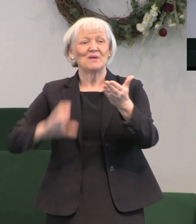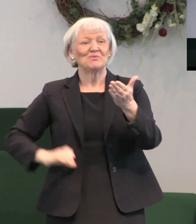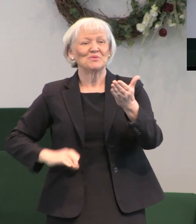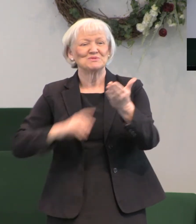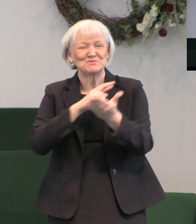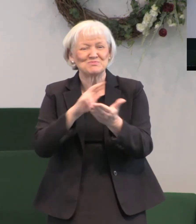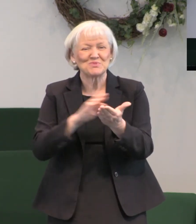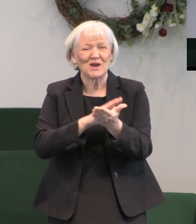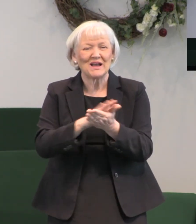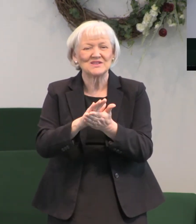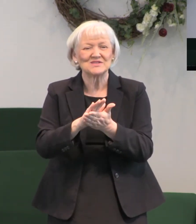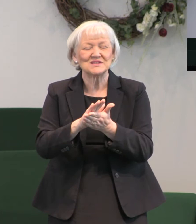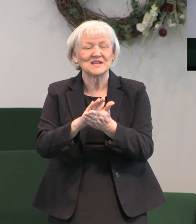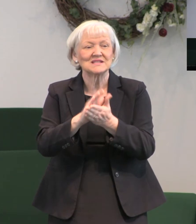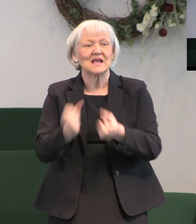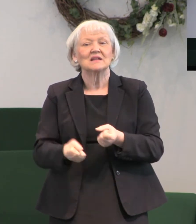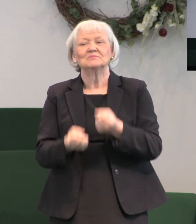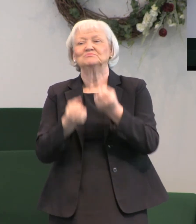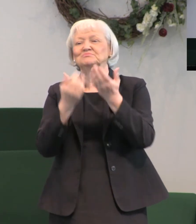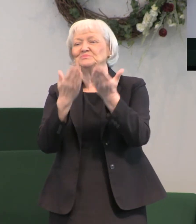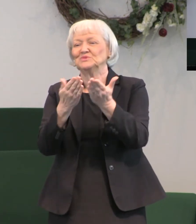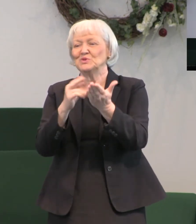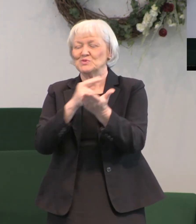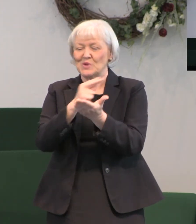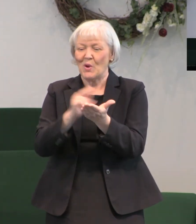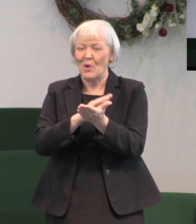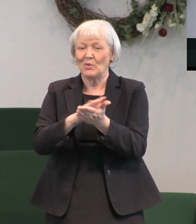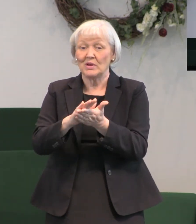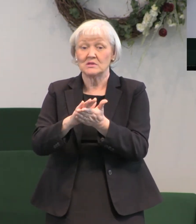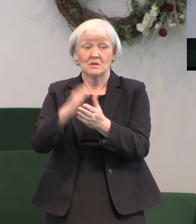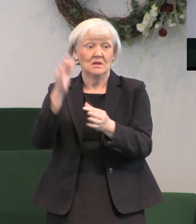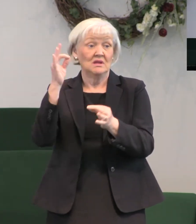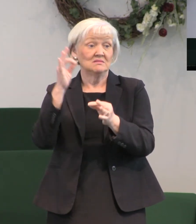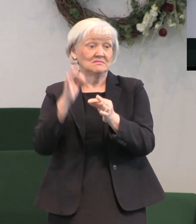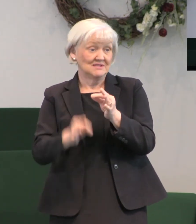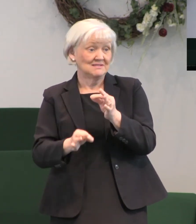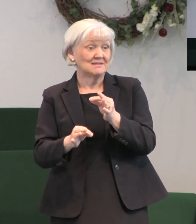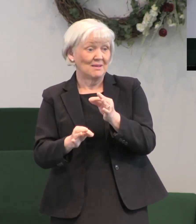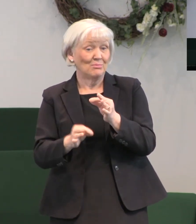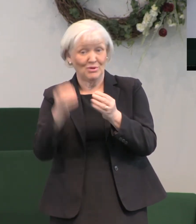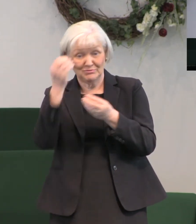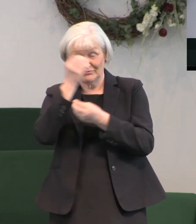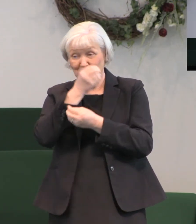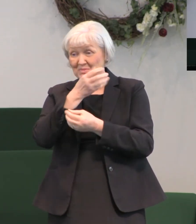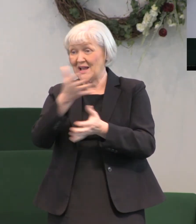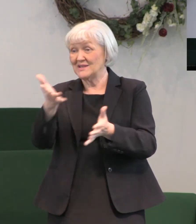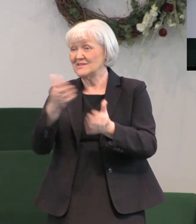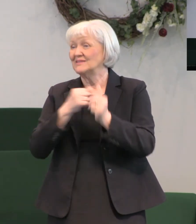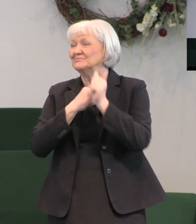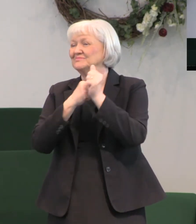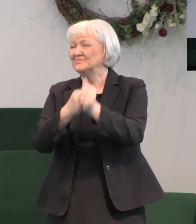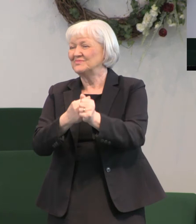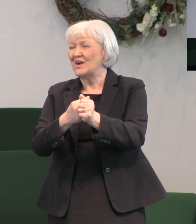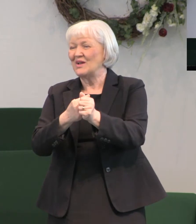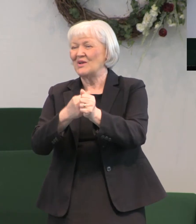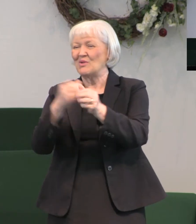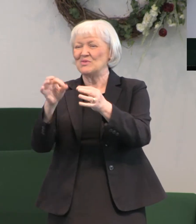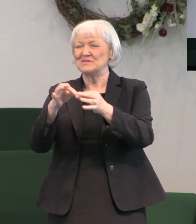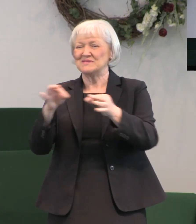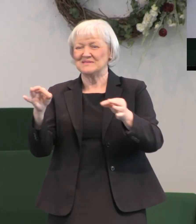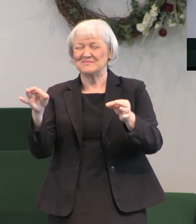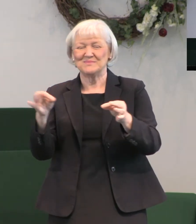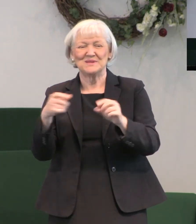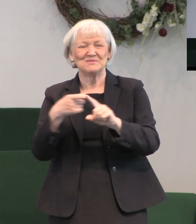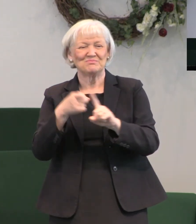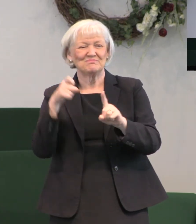in believers. It's a very simple message. So we follow the statements that are made